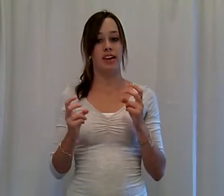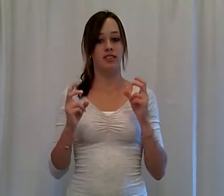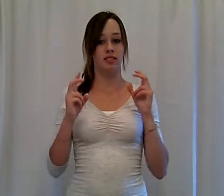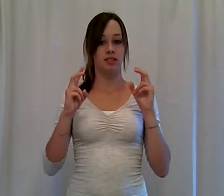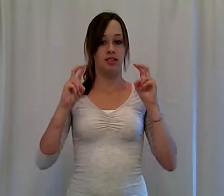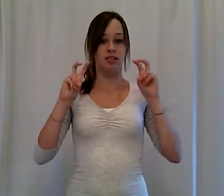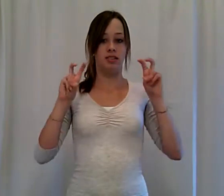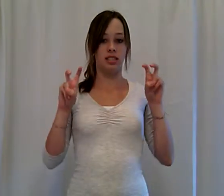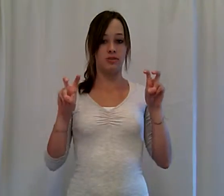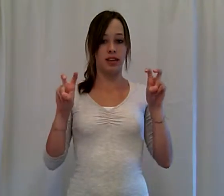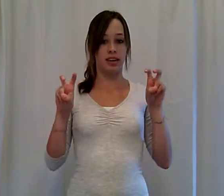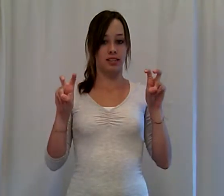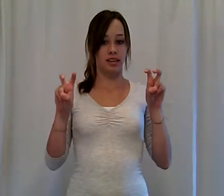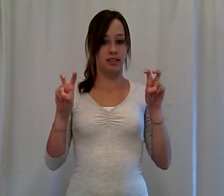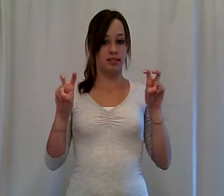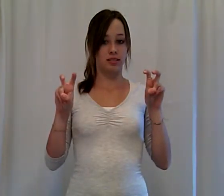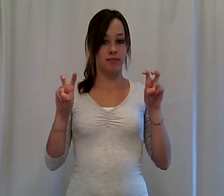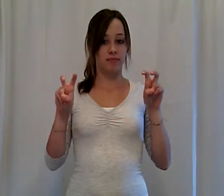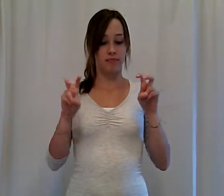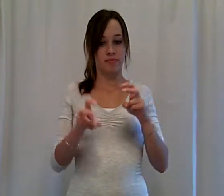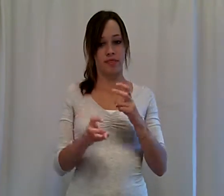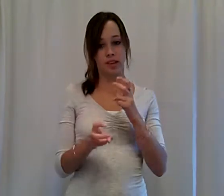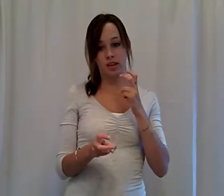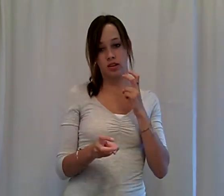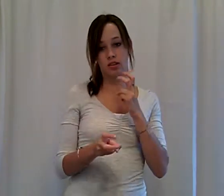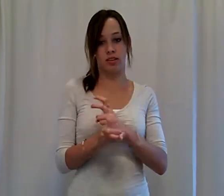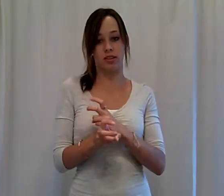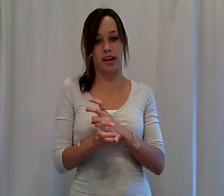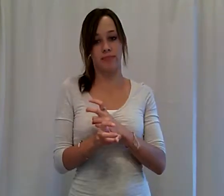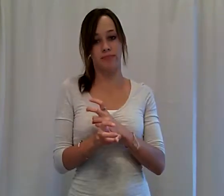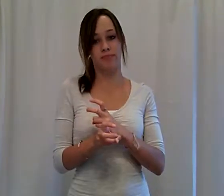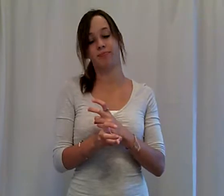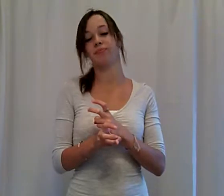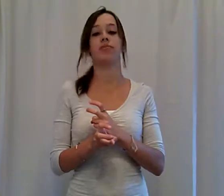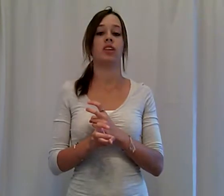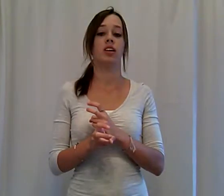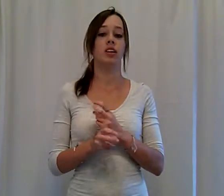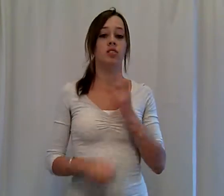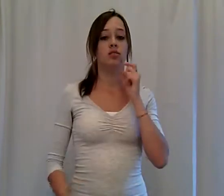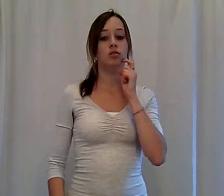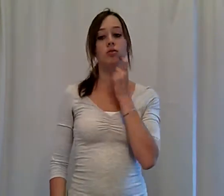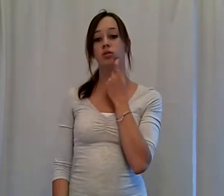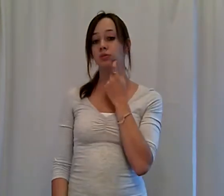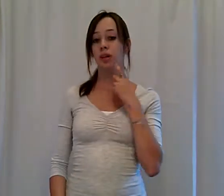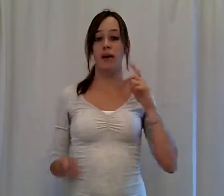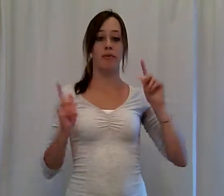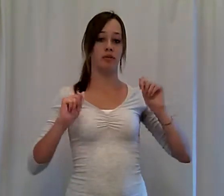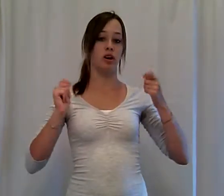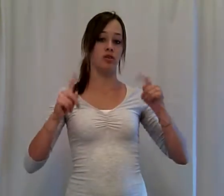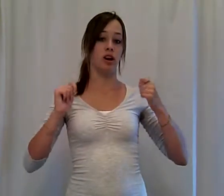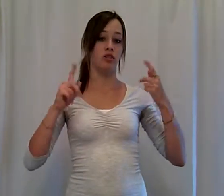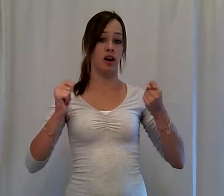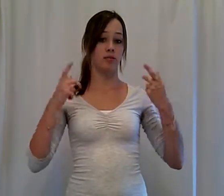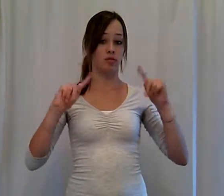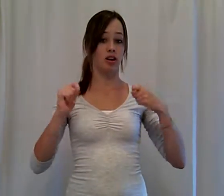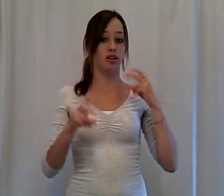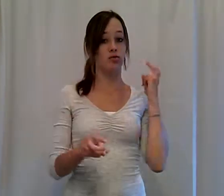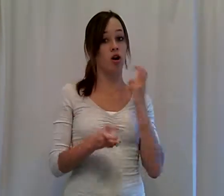that's double x hands. And we go like that. So cool sublime and we try, try, try. But we try too